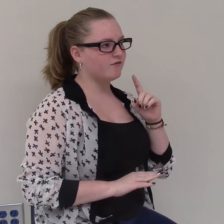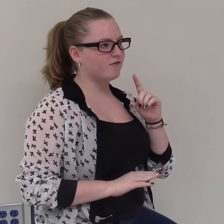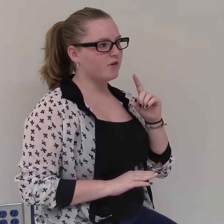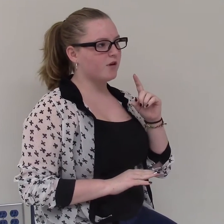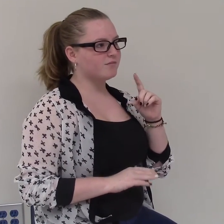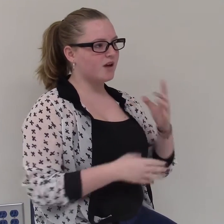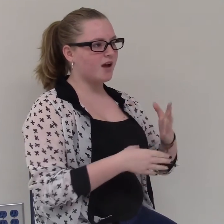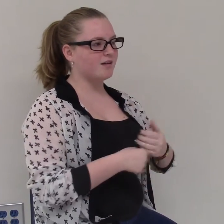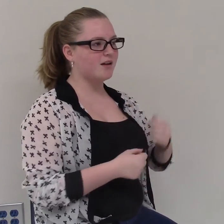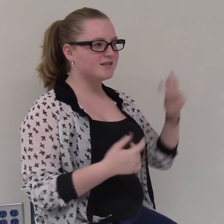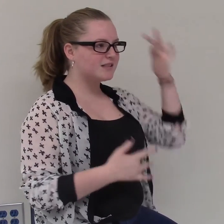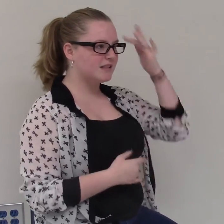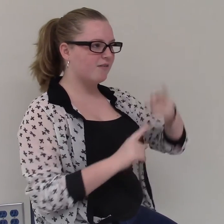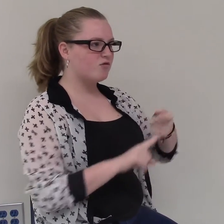sick from meningitis.